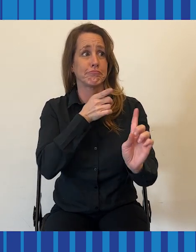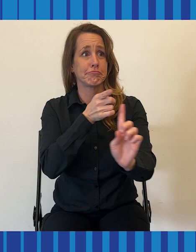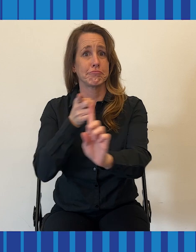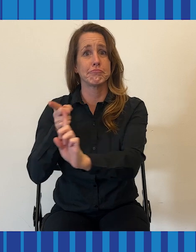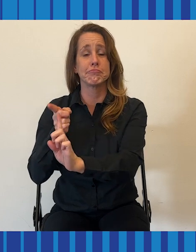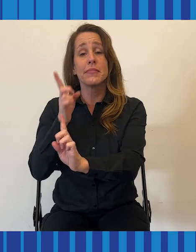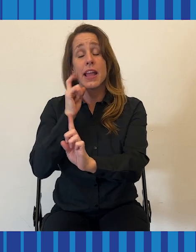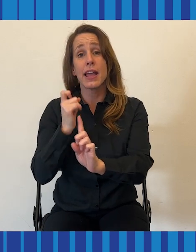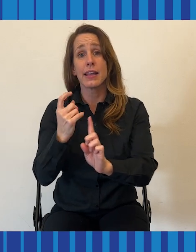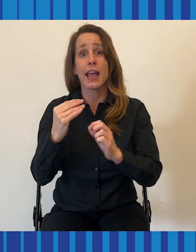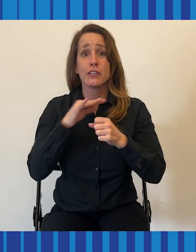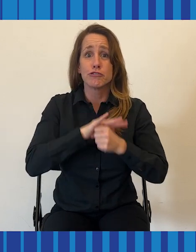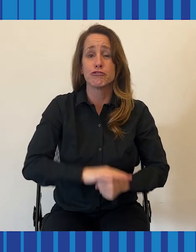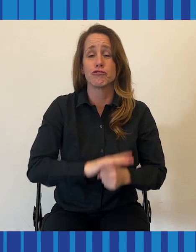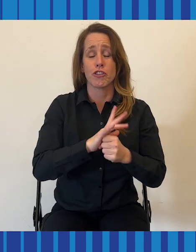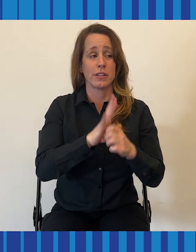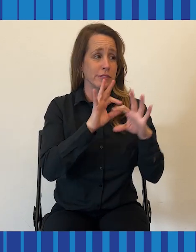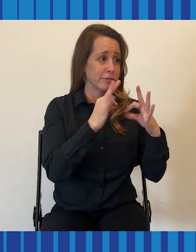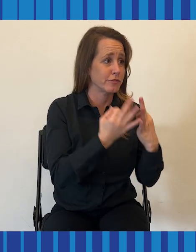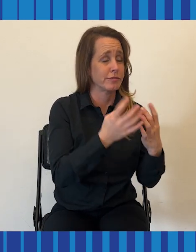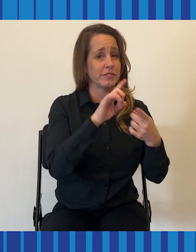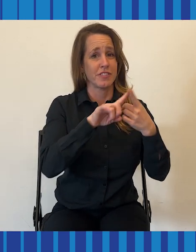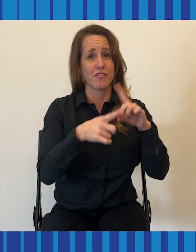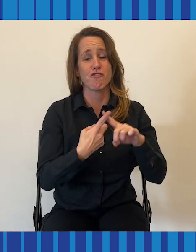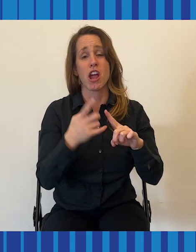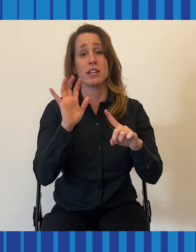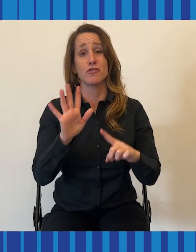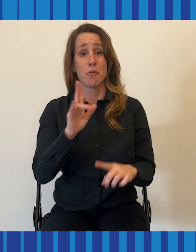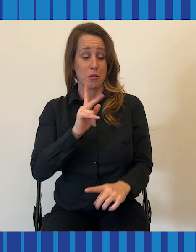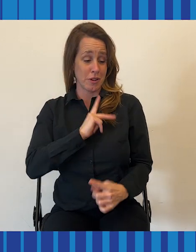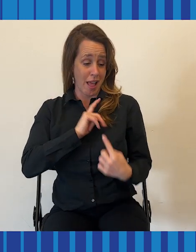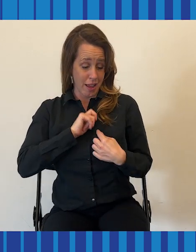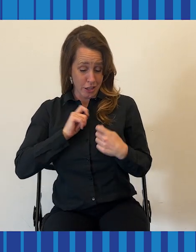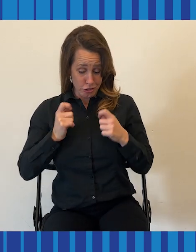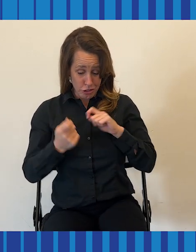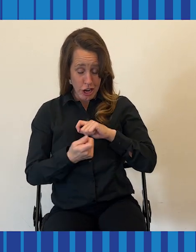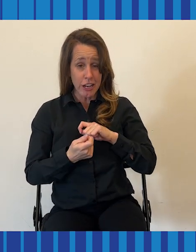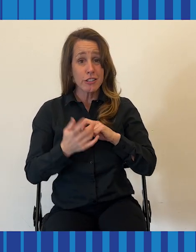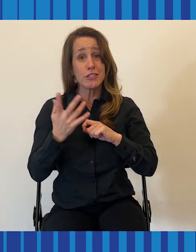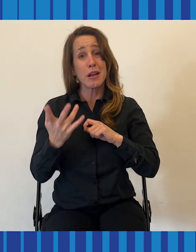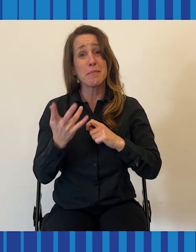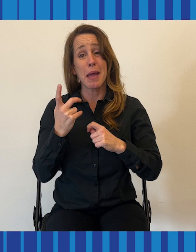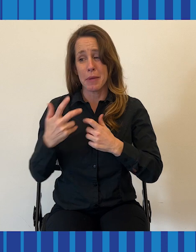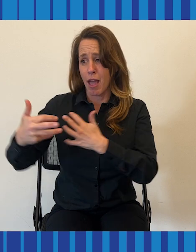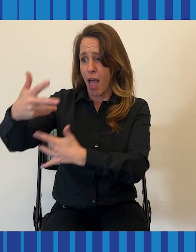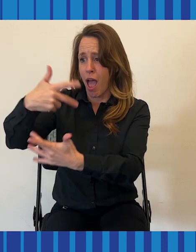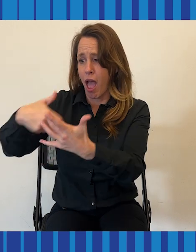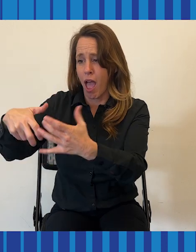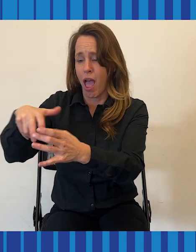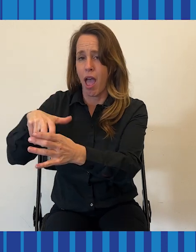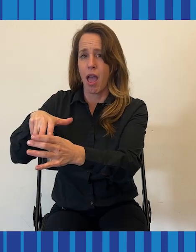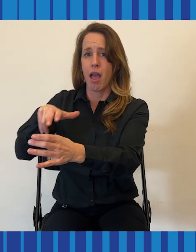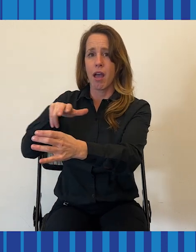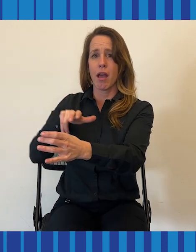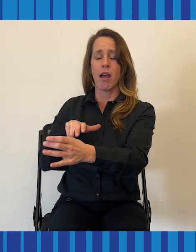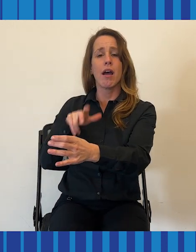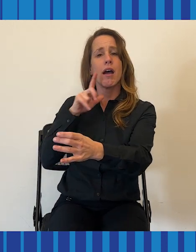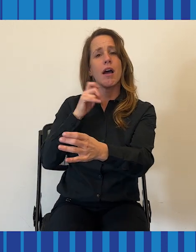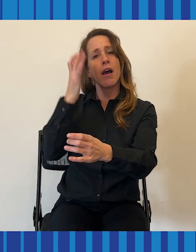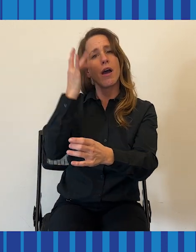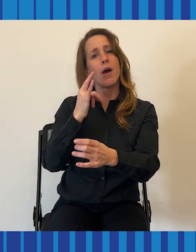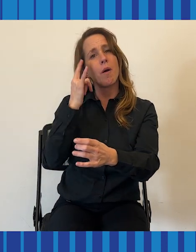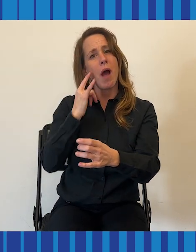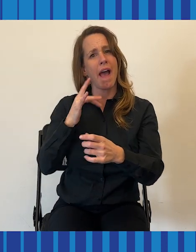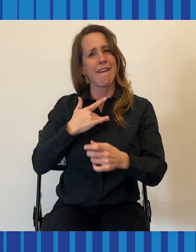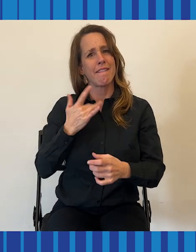with families and friends. It can change personalities. People withdraw from many situations because of the anxiety they